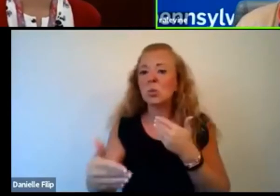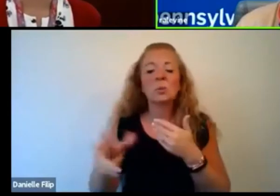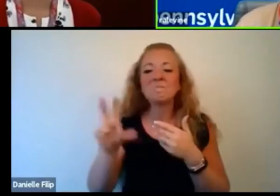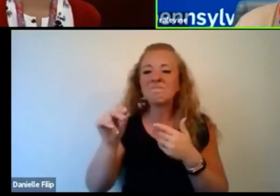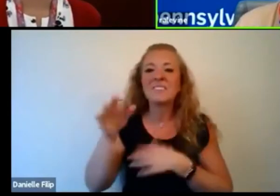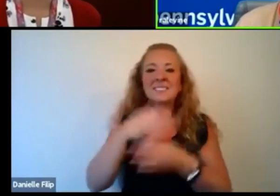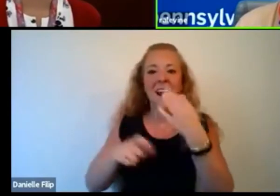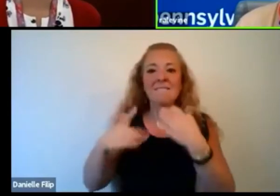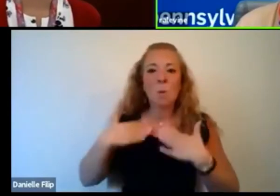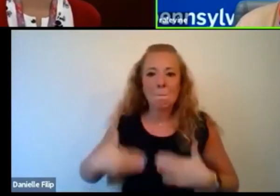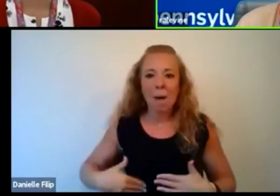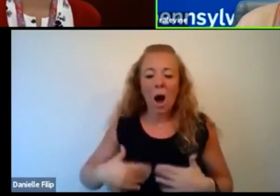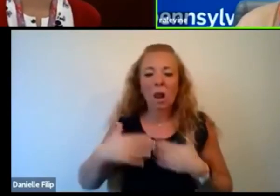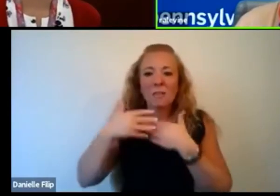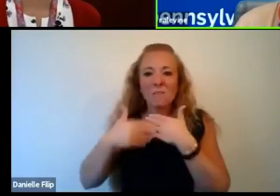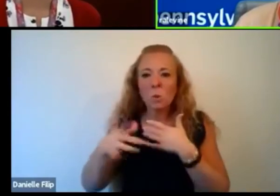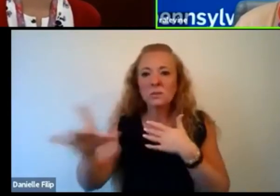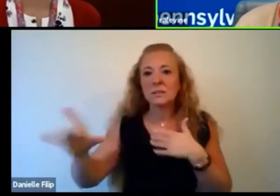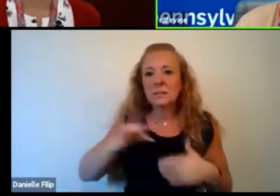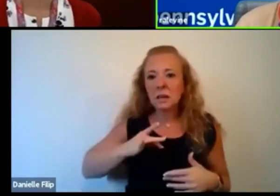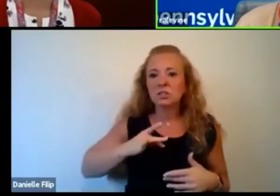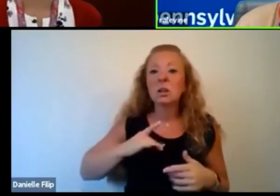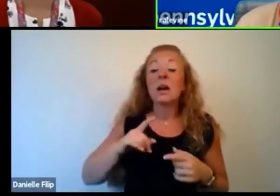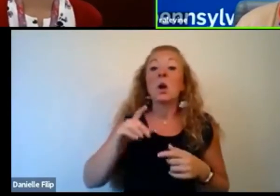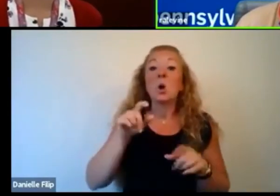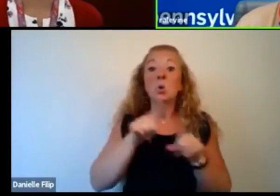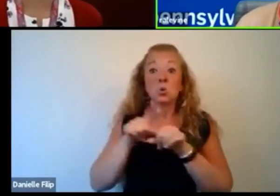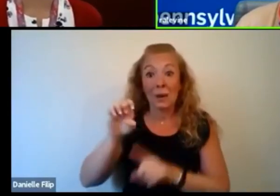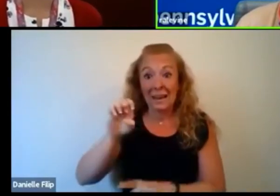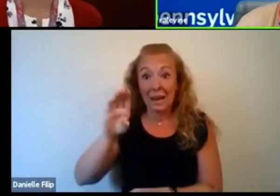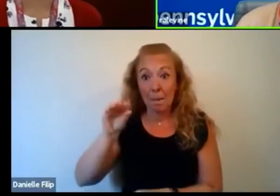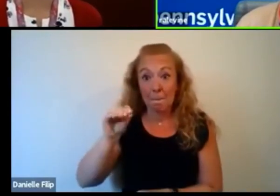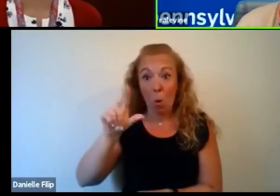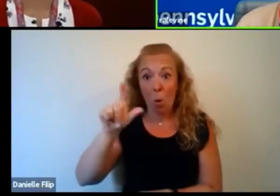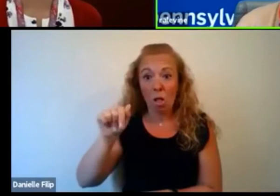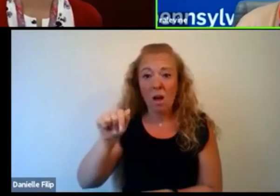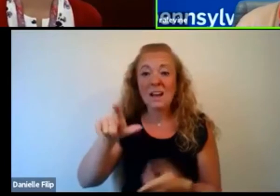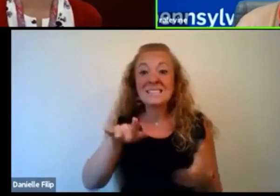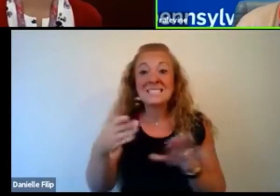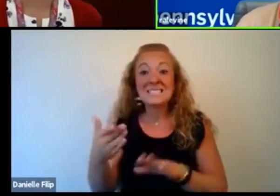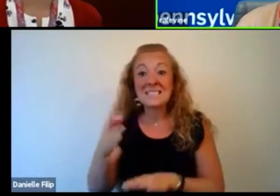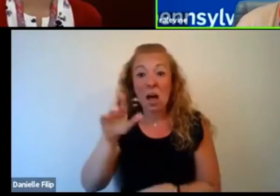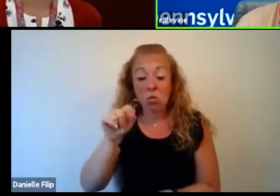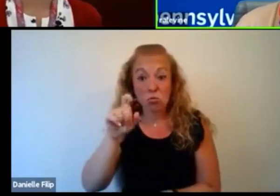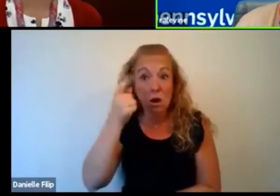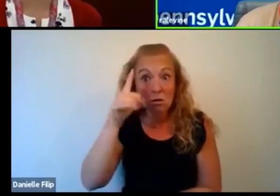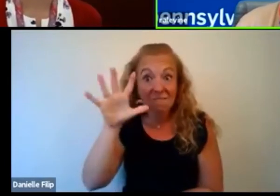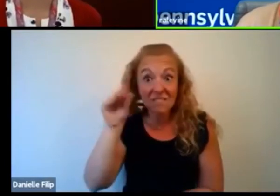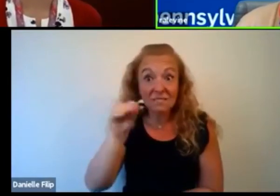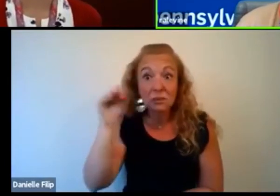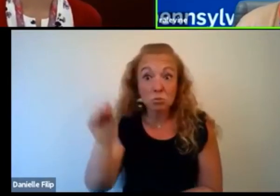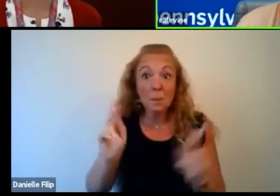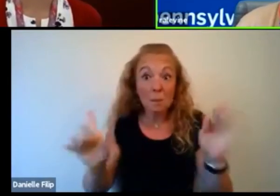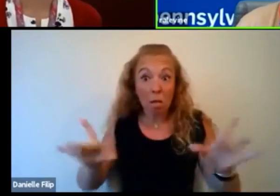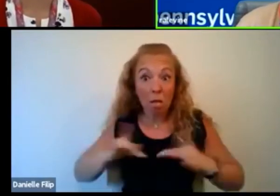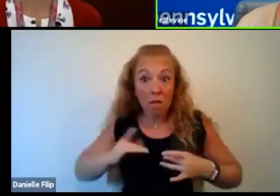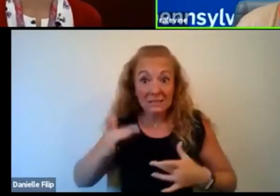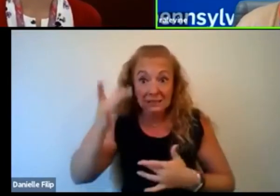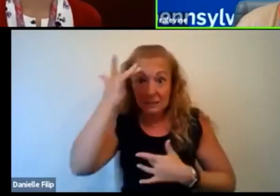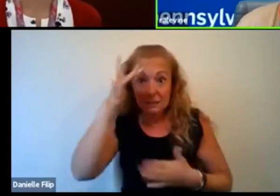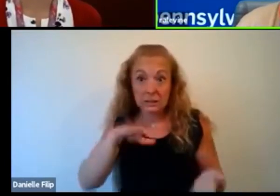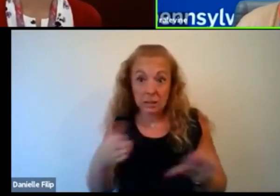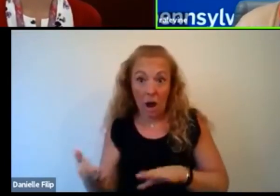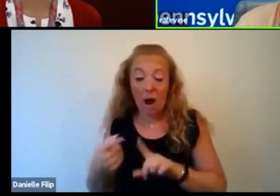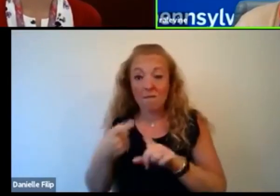fluids and then people get so sick. mean, you Ebola, Ebola has a death rate of sometimes 40 or 50% is that it kind of, it